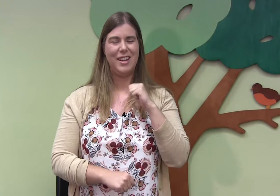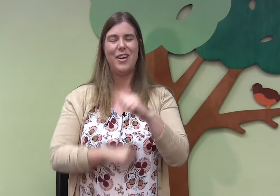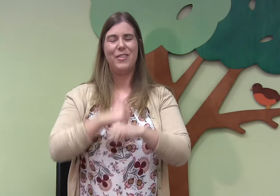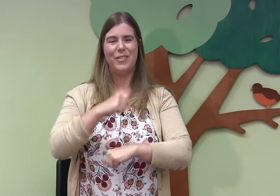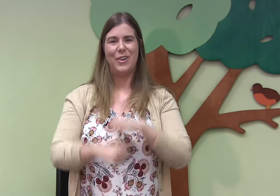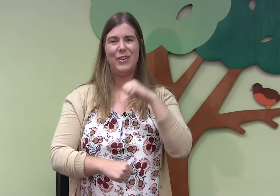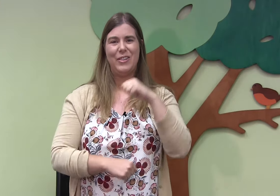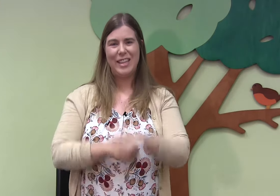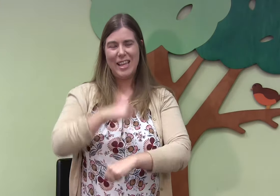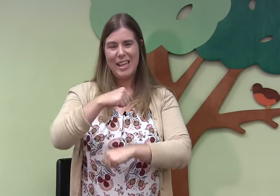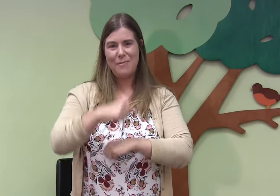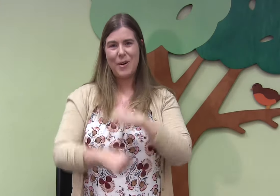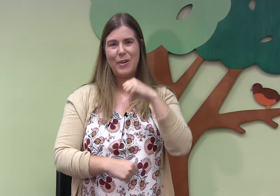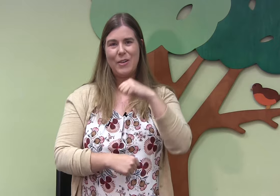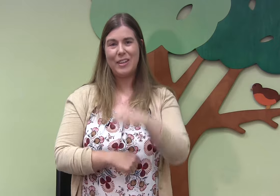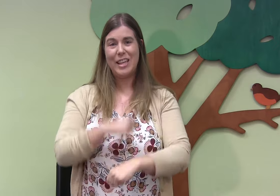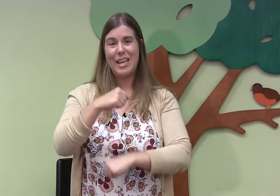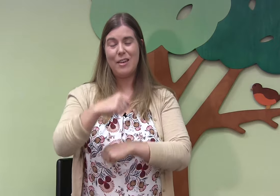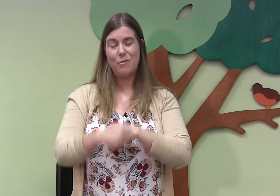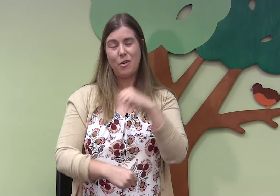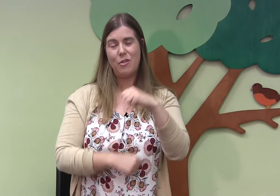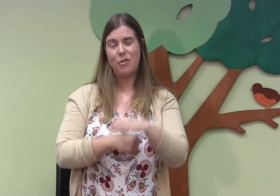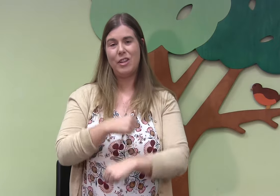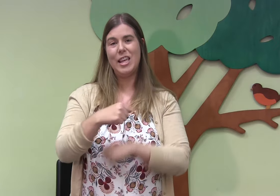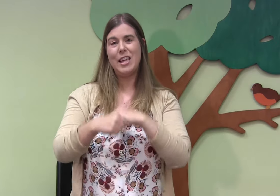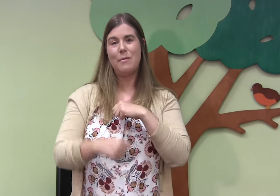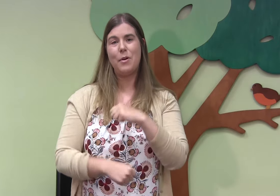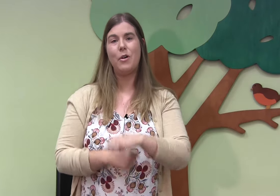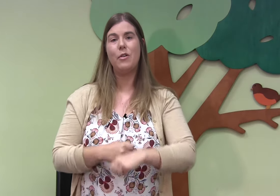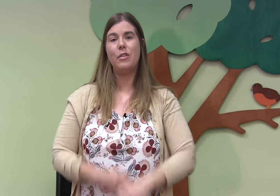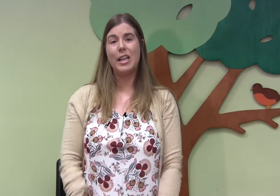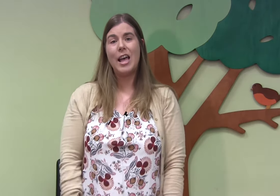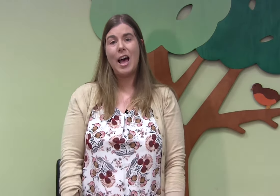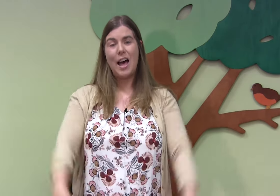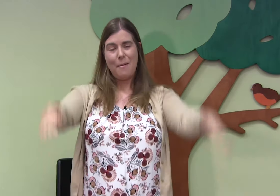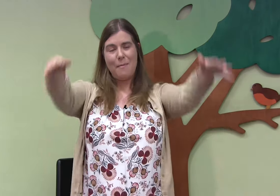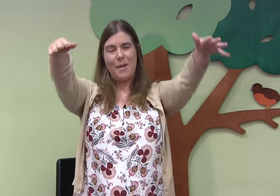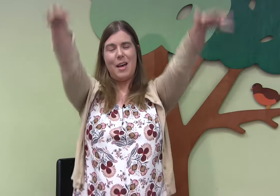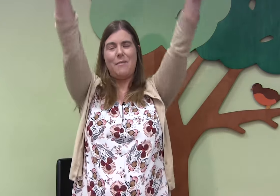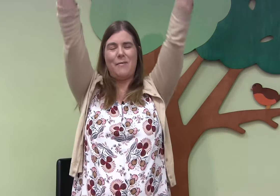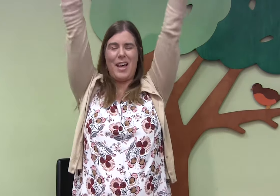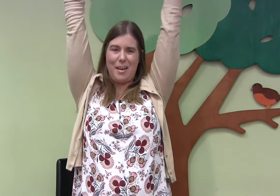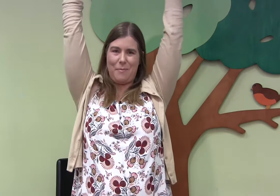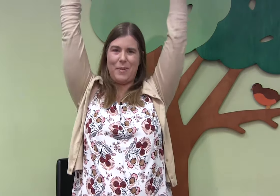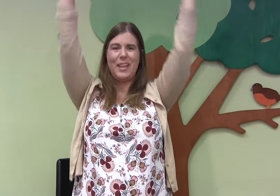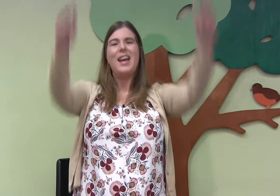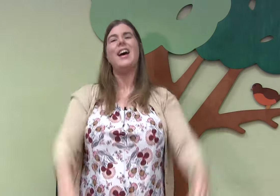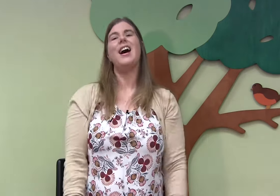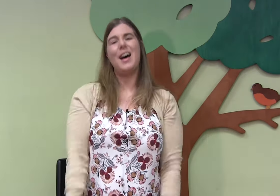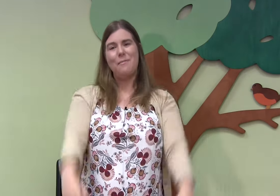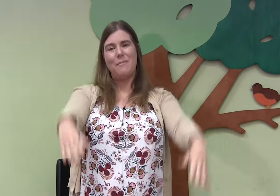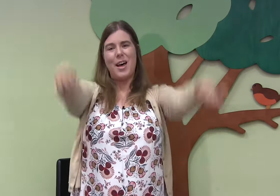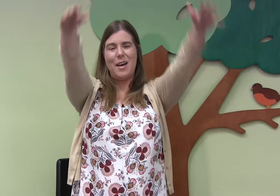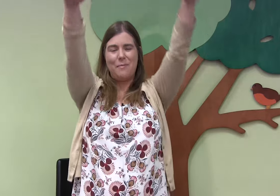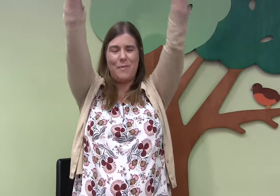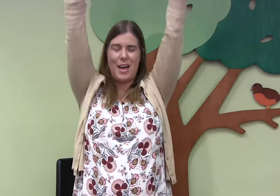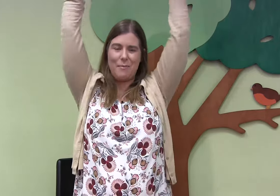roly-poly roly-poly up up up up up up